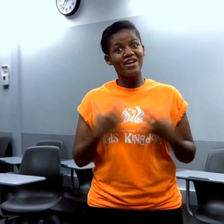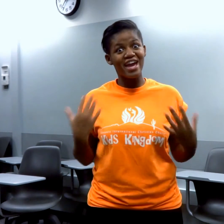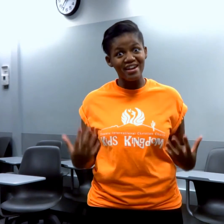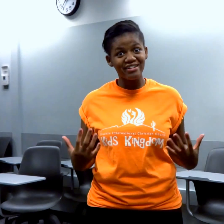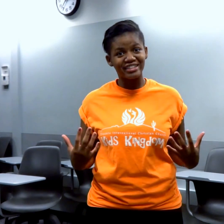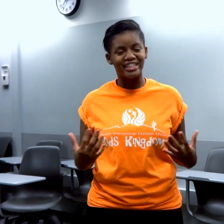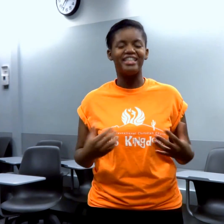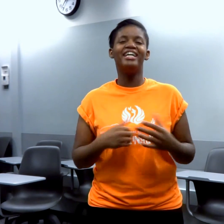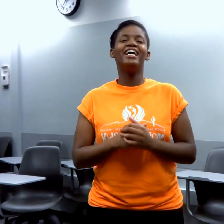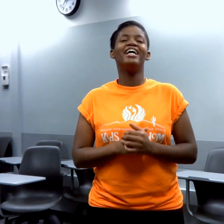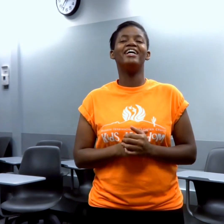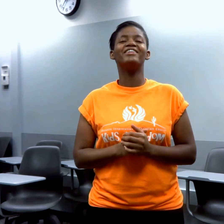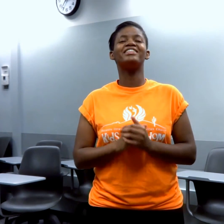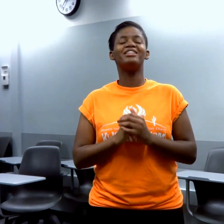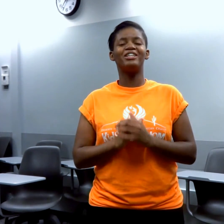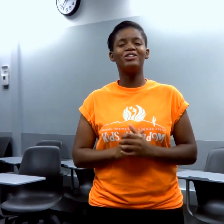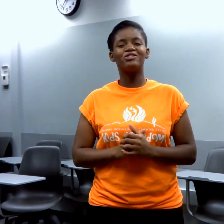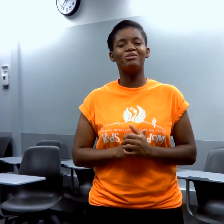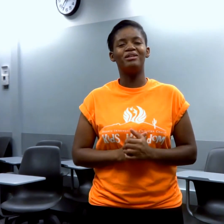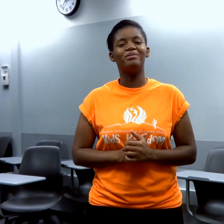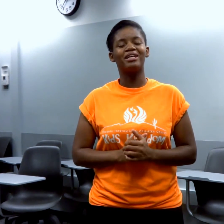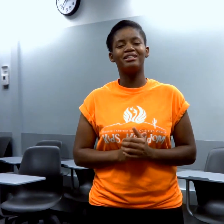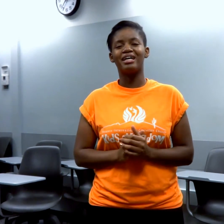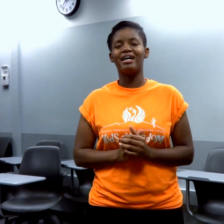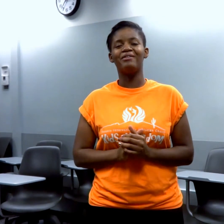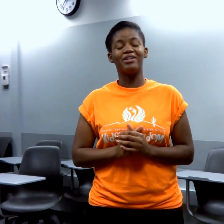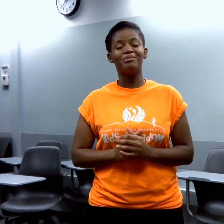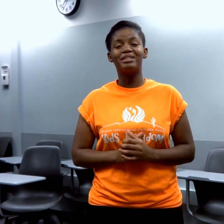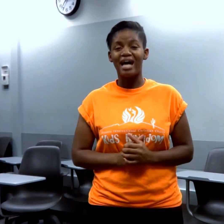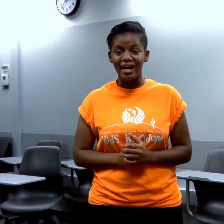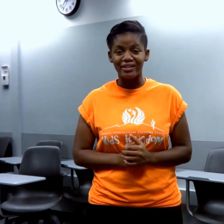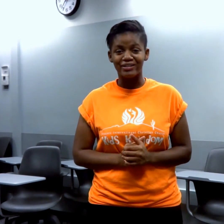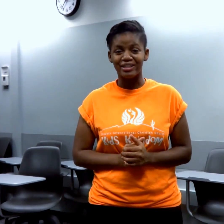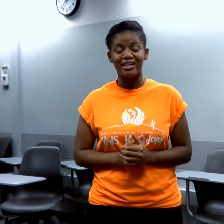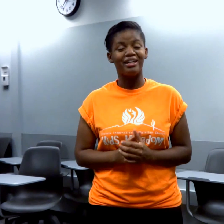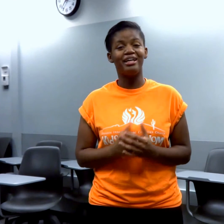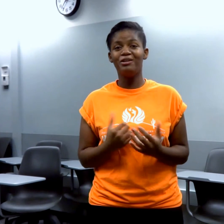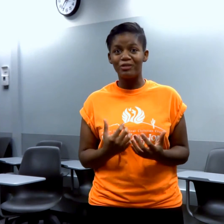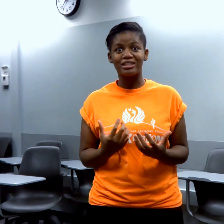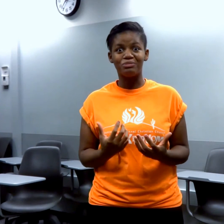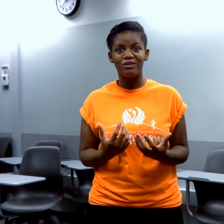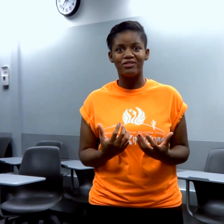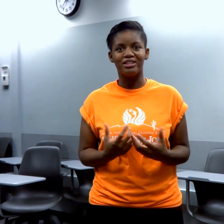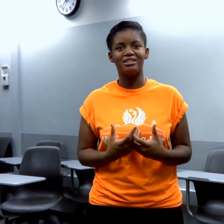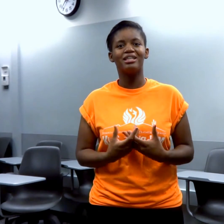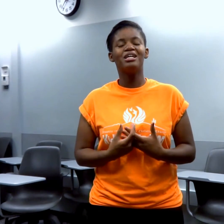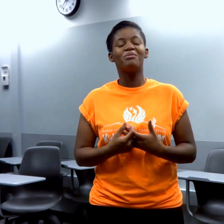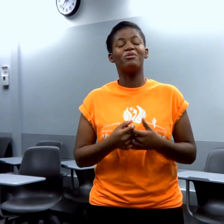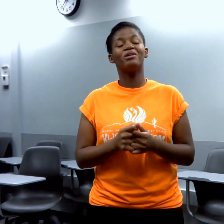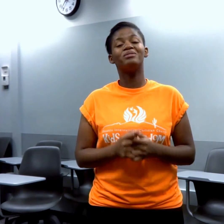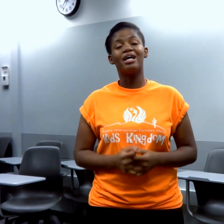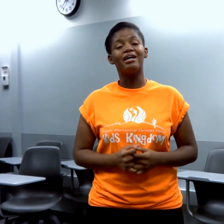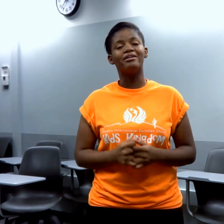energy, which is huge for me because when I'm tired, and anyone can speak for this, but when I'm tired,